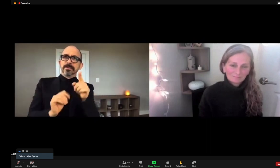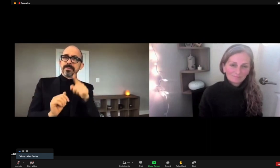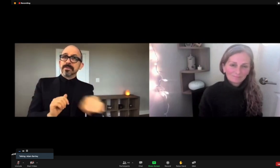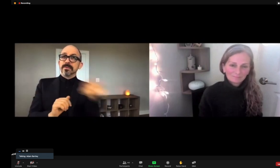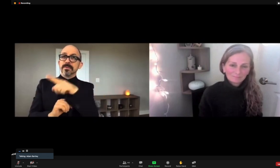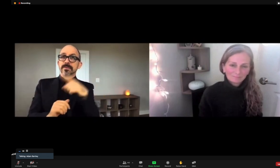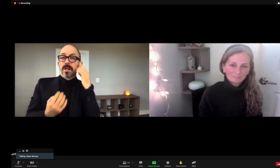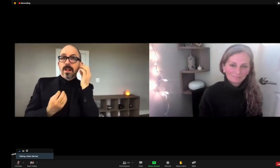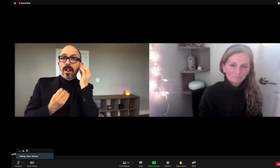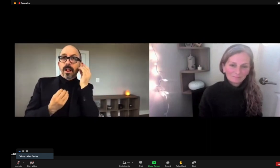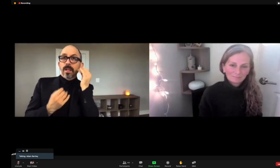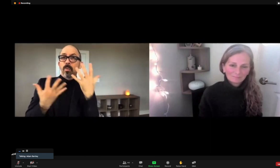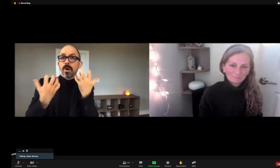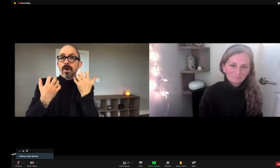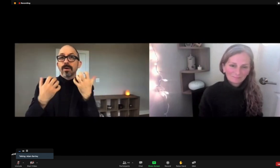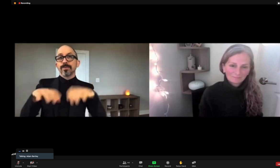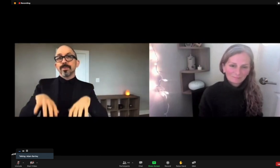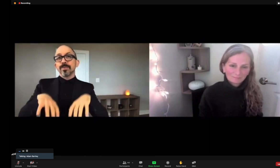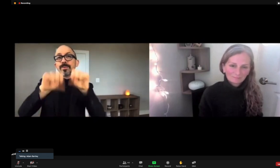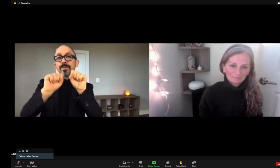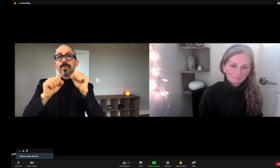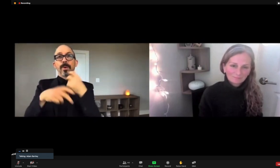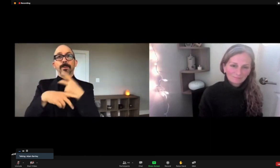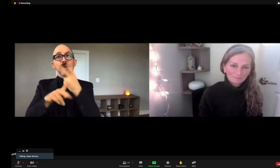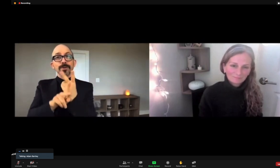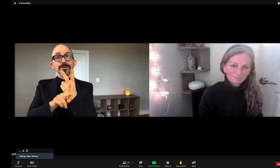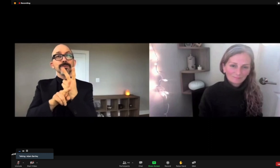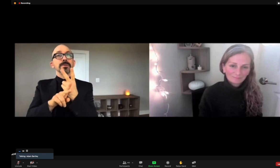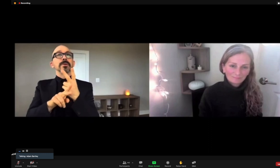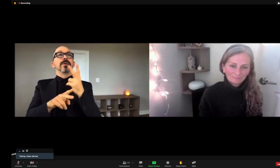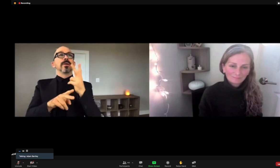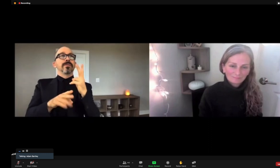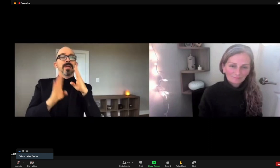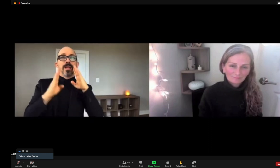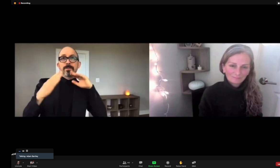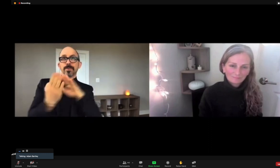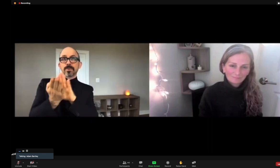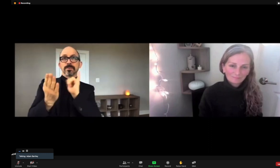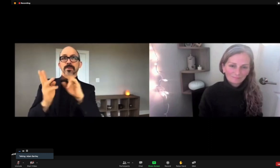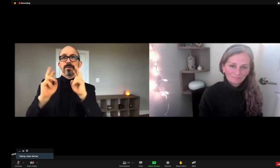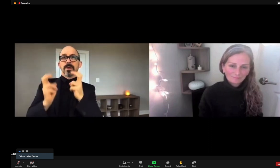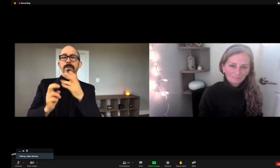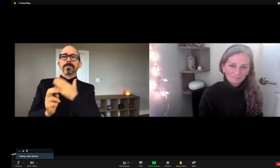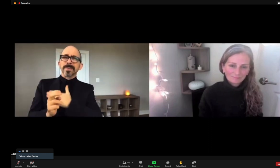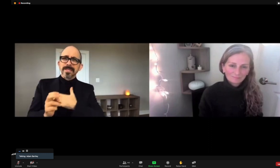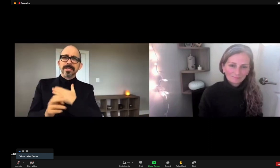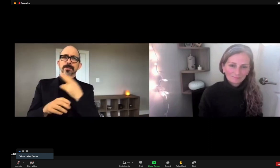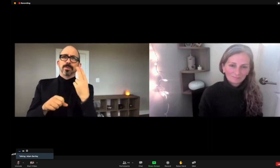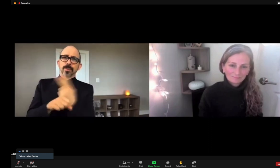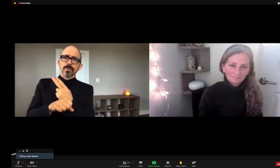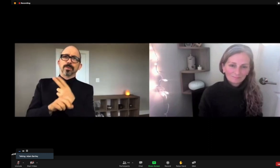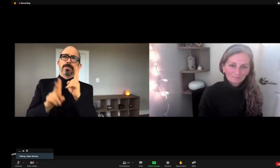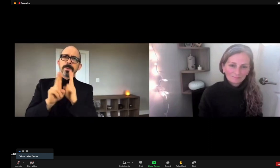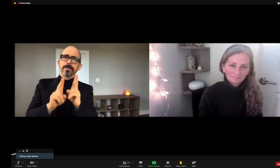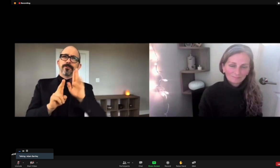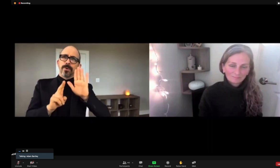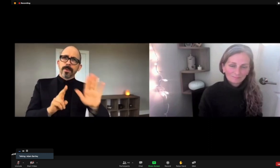shows how important it is, every one of you who is out there thinking of pursuing production, pursuing anything like this, please